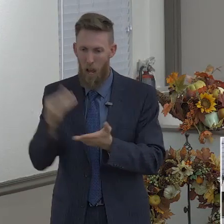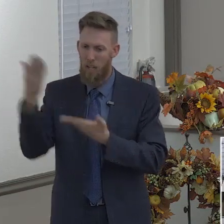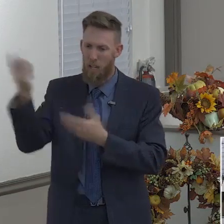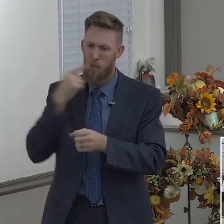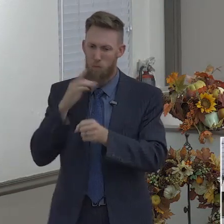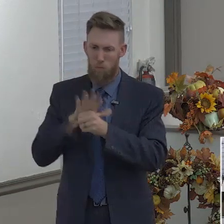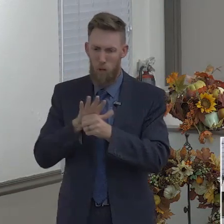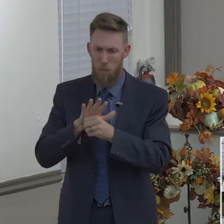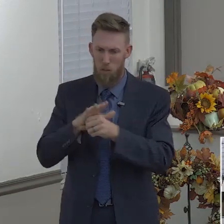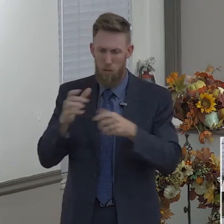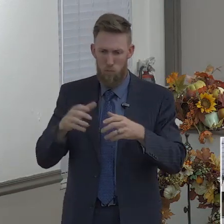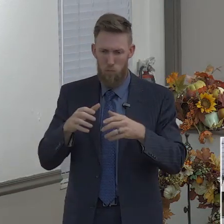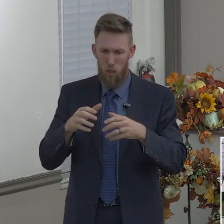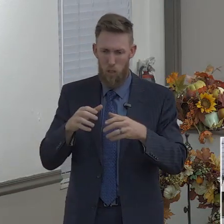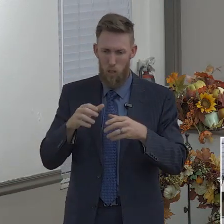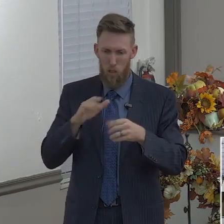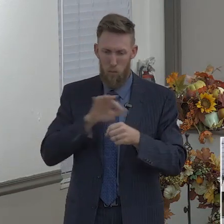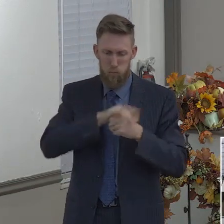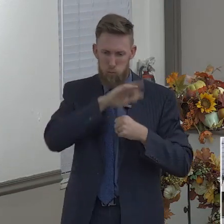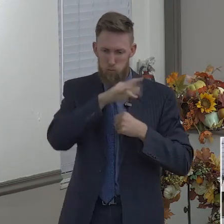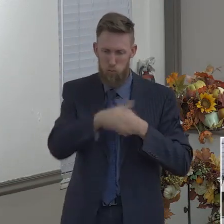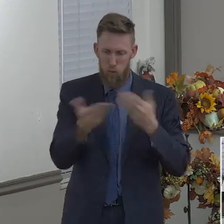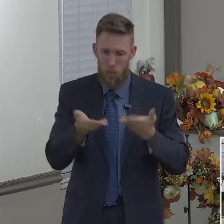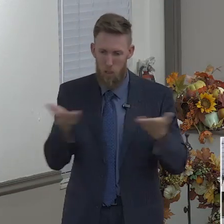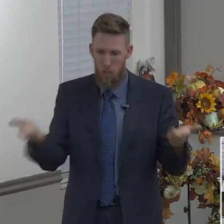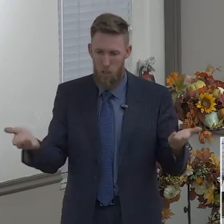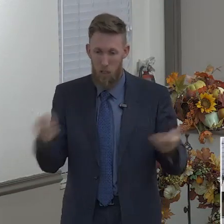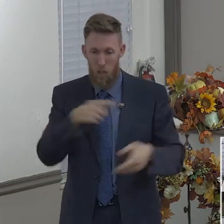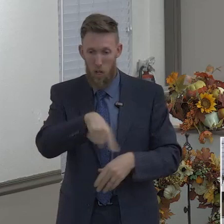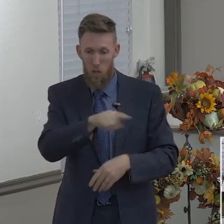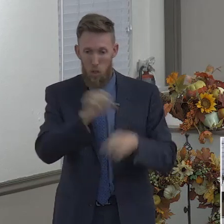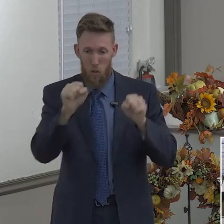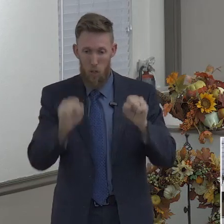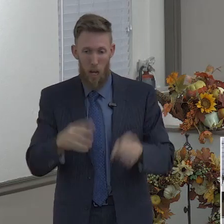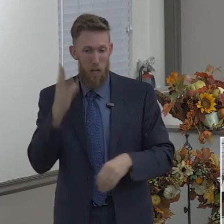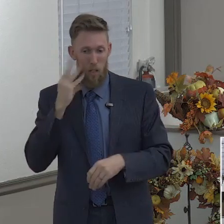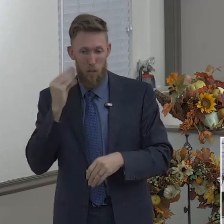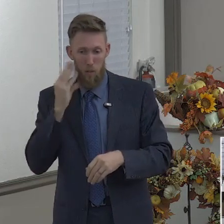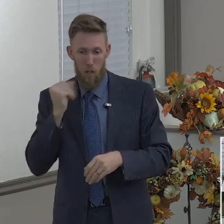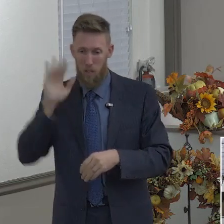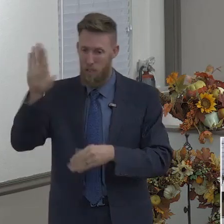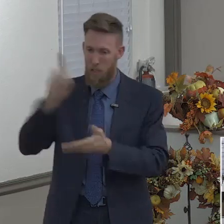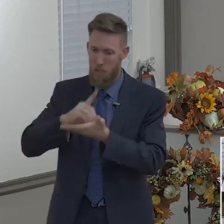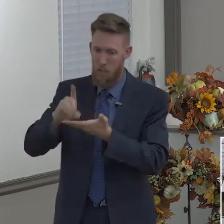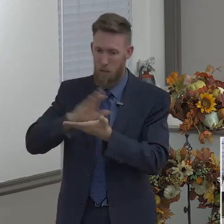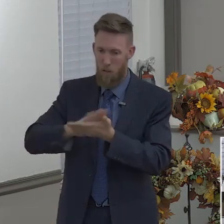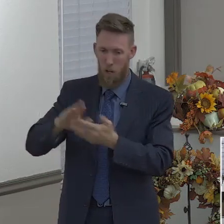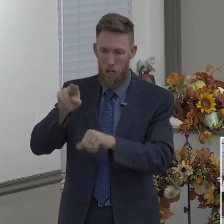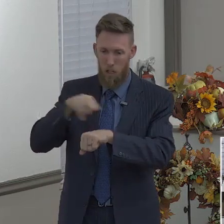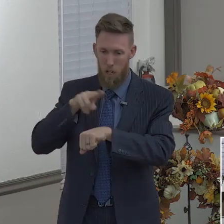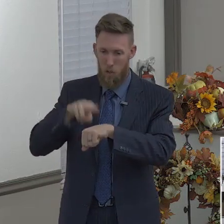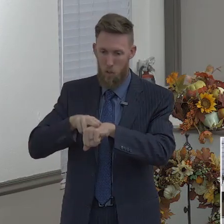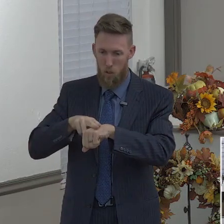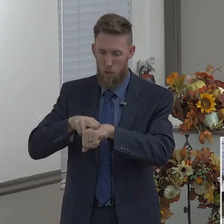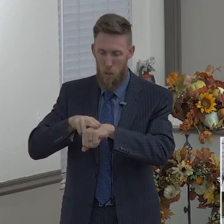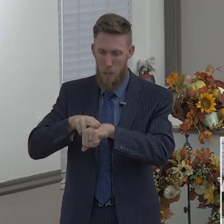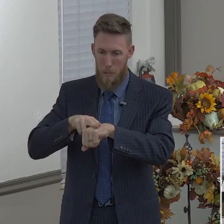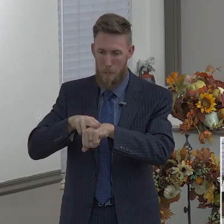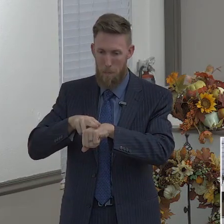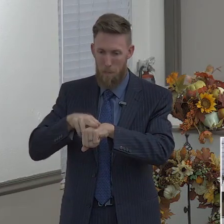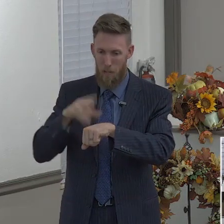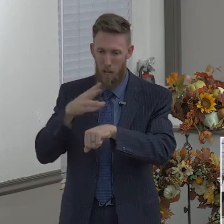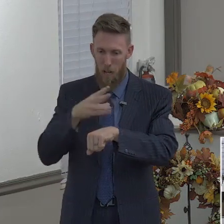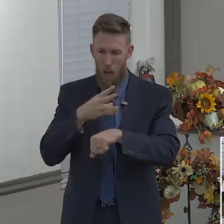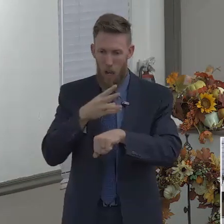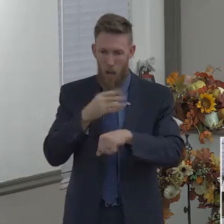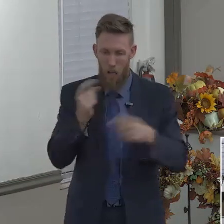ye might be partakers of the divine nature, having escaped the corruption that is in the world through lust,